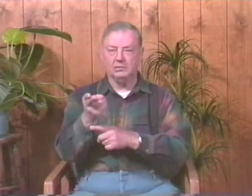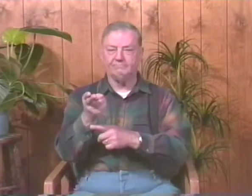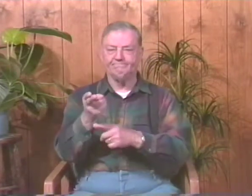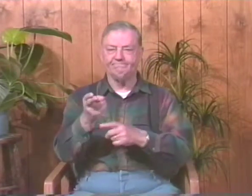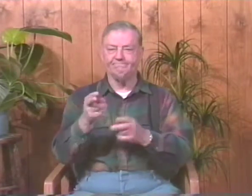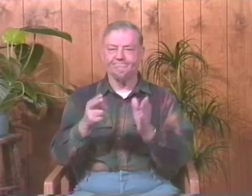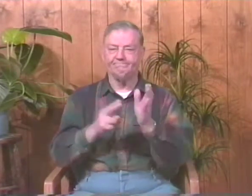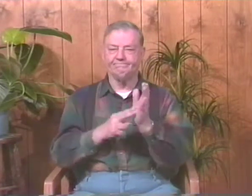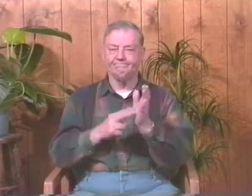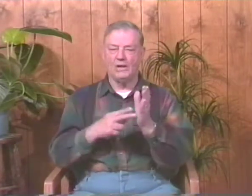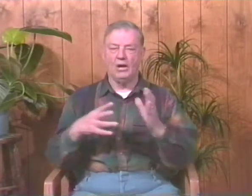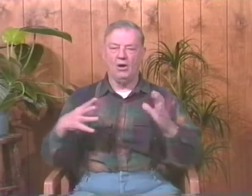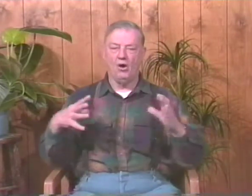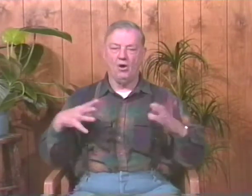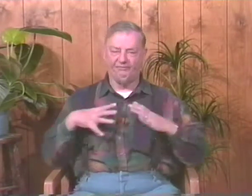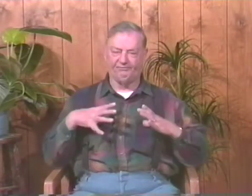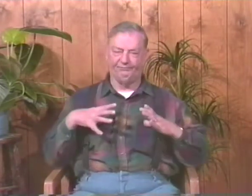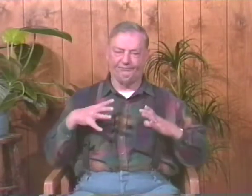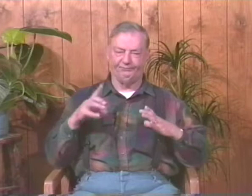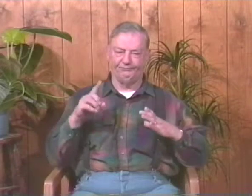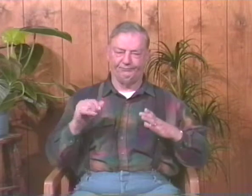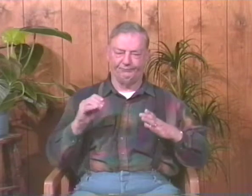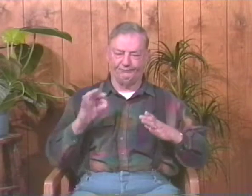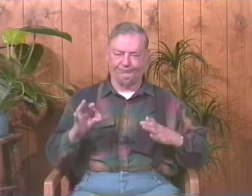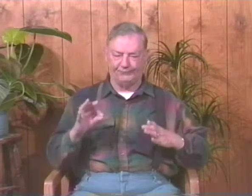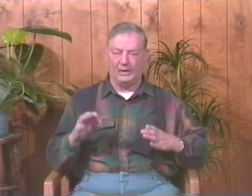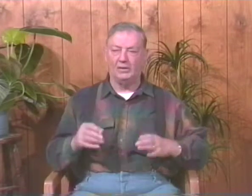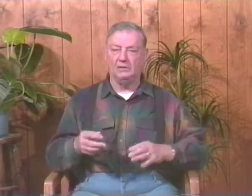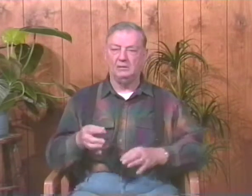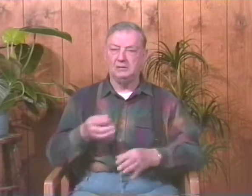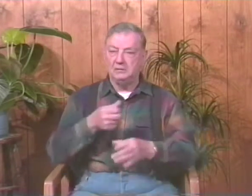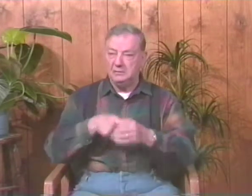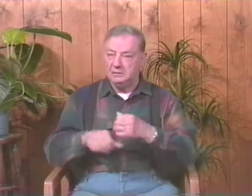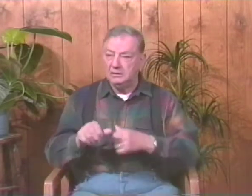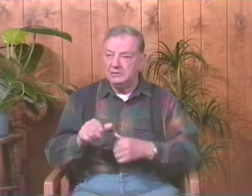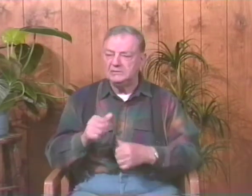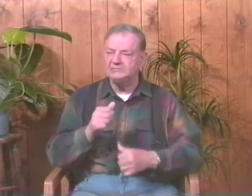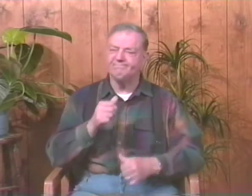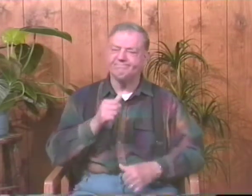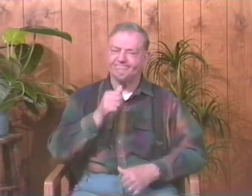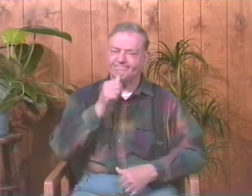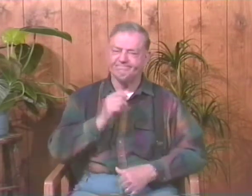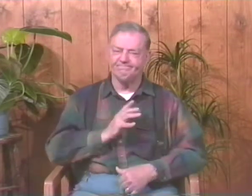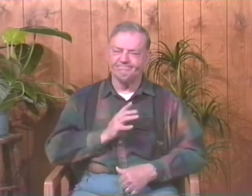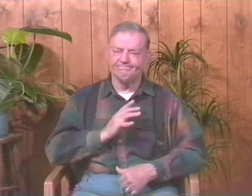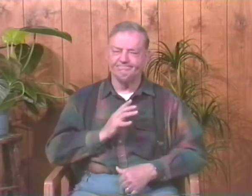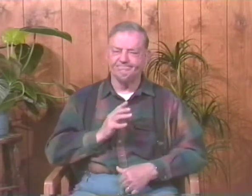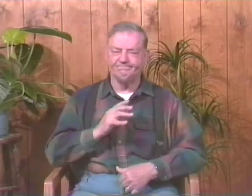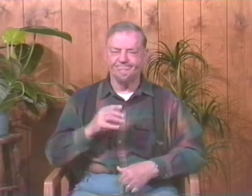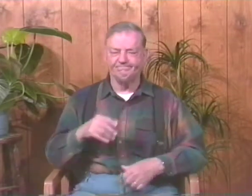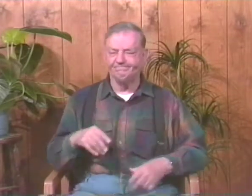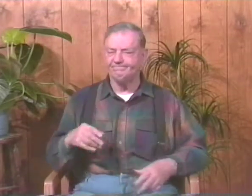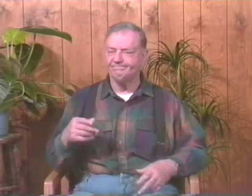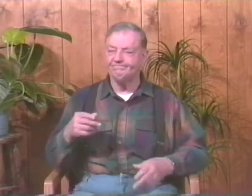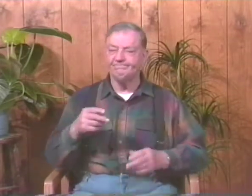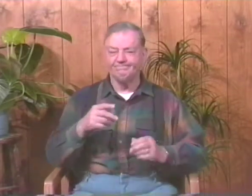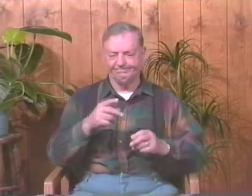Thursday came along, finally. And the nurse was off that day. And they had a substitute, another person, a lady,